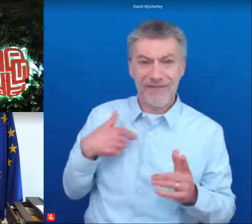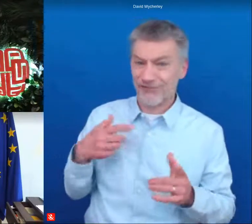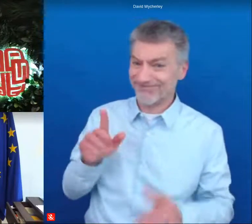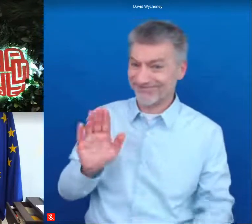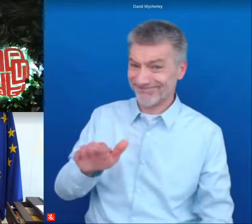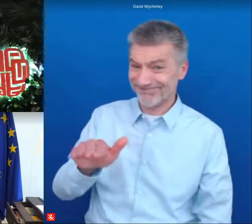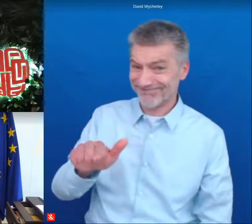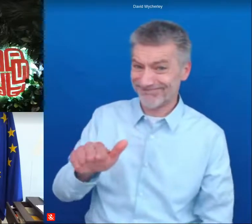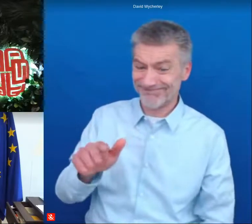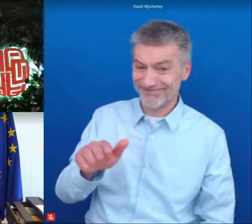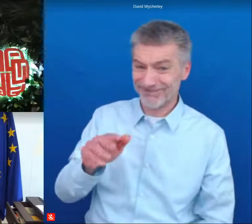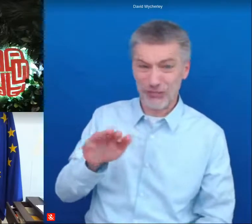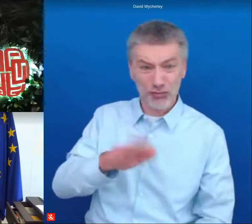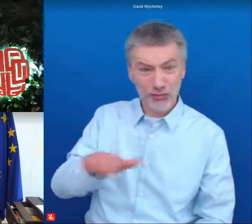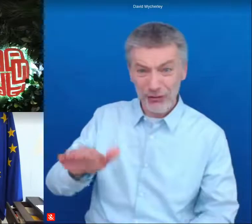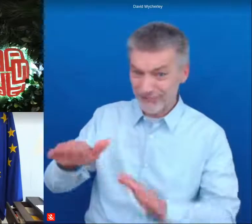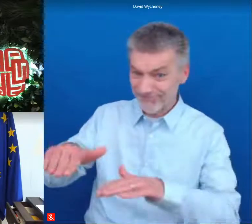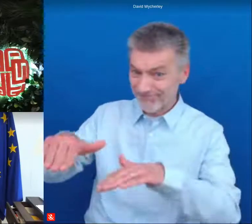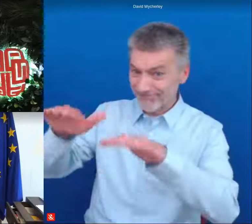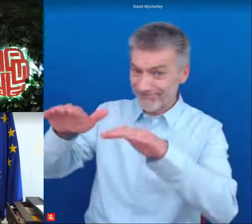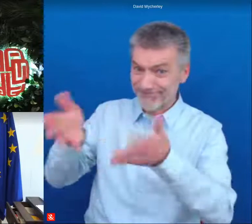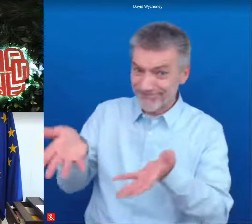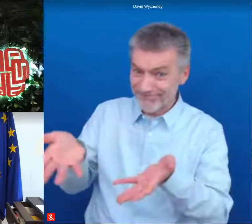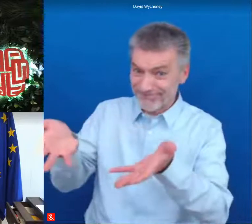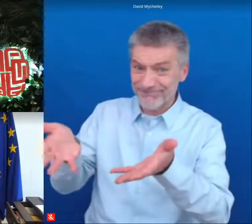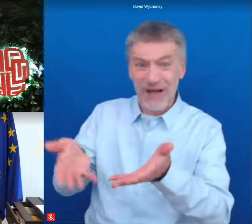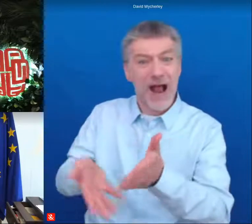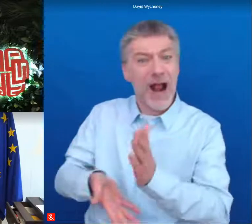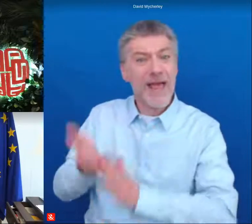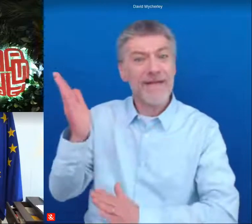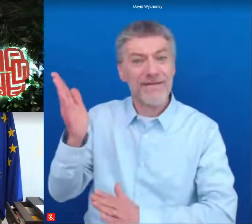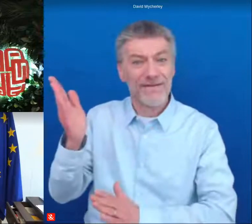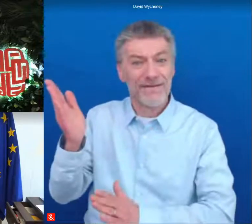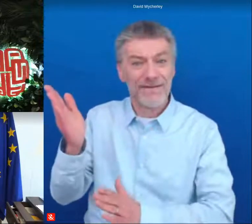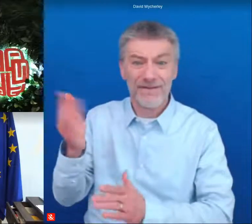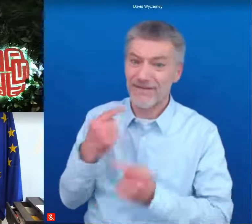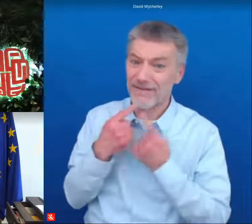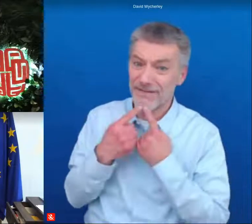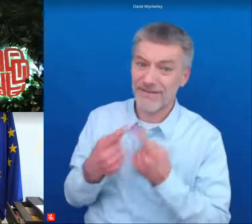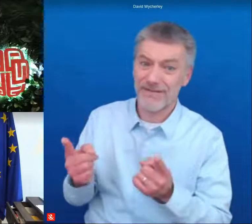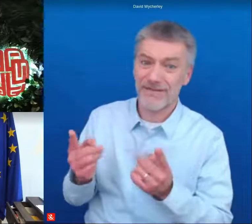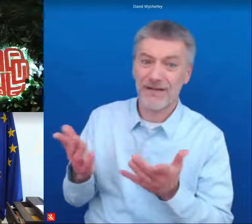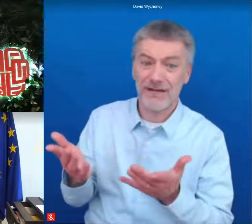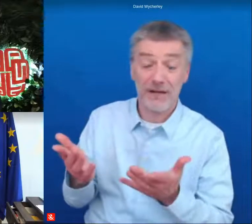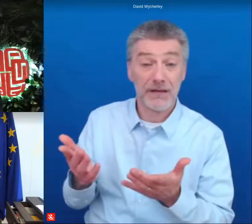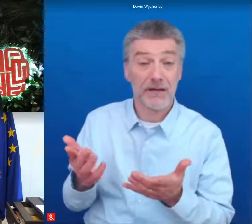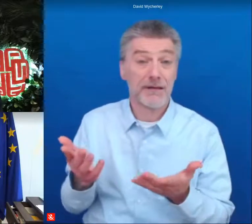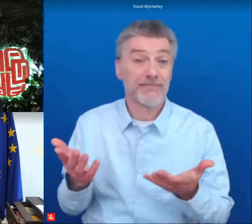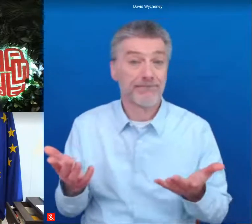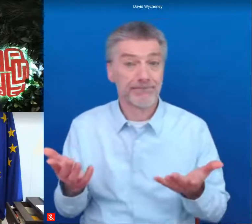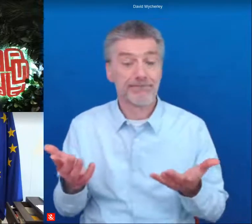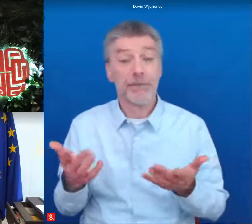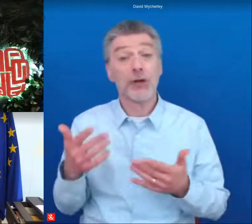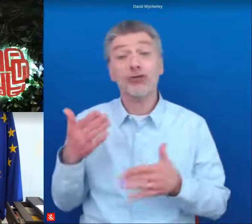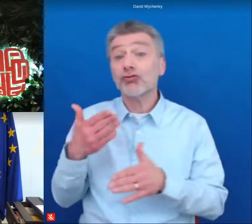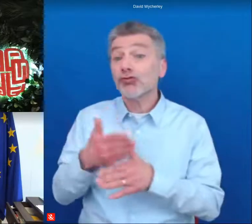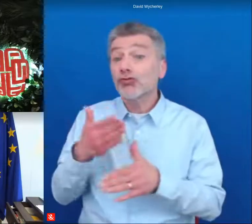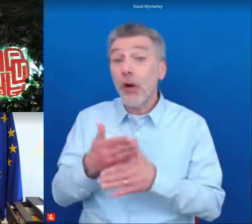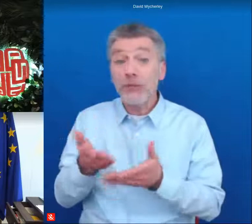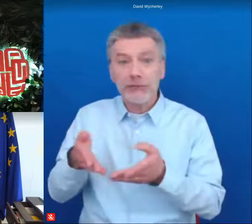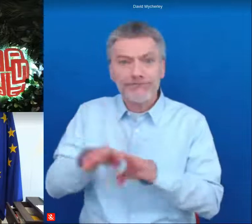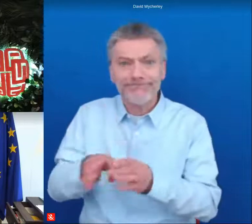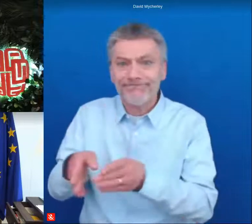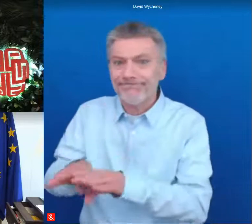daughters to move away and it is it is many more people who suffer when the jobs go public